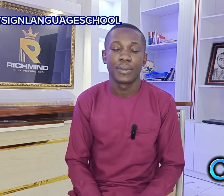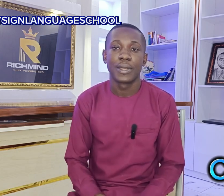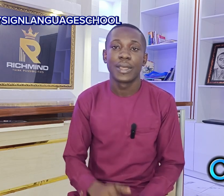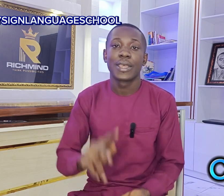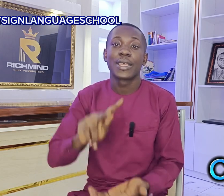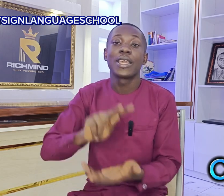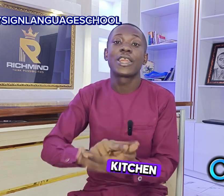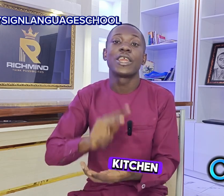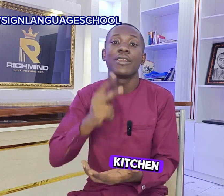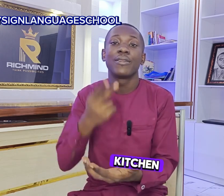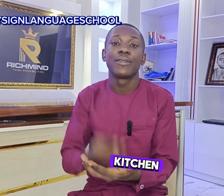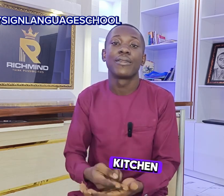kitchen